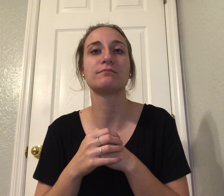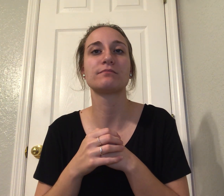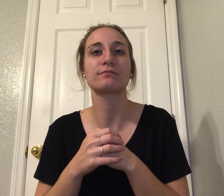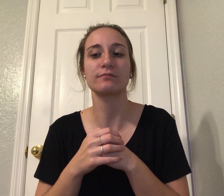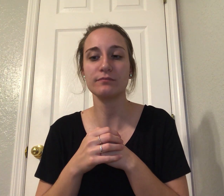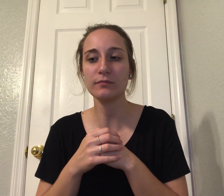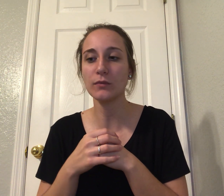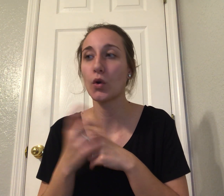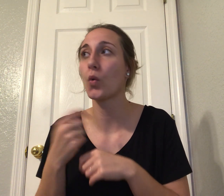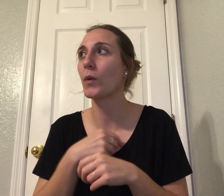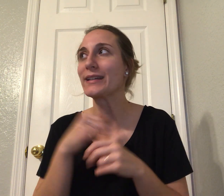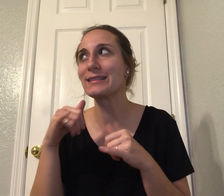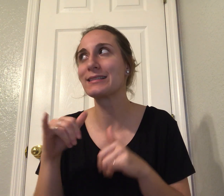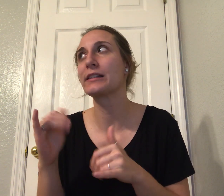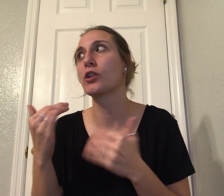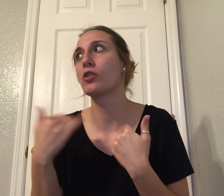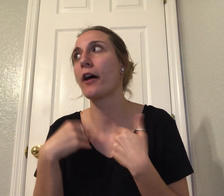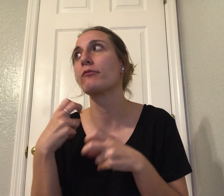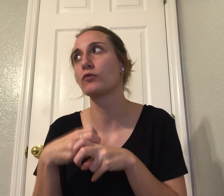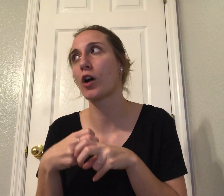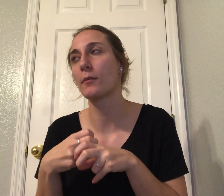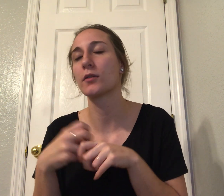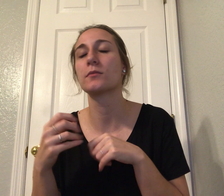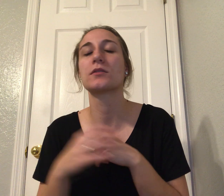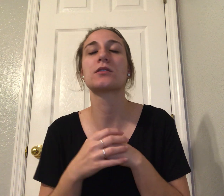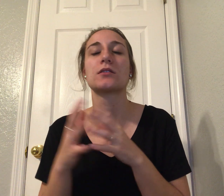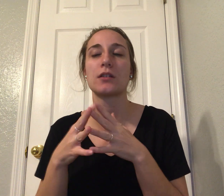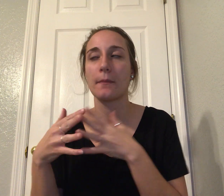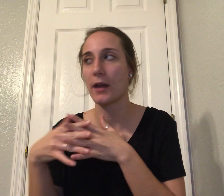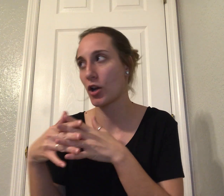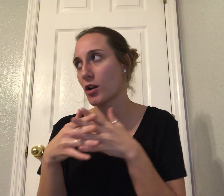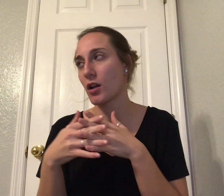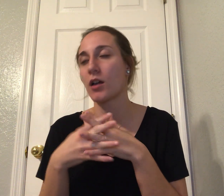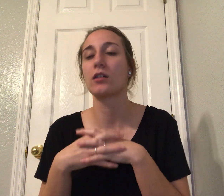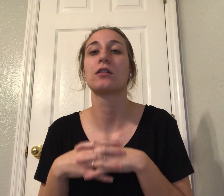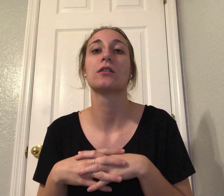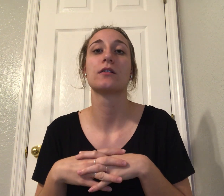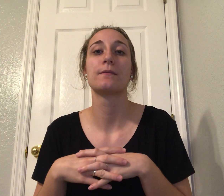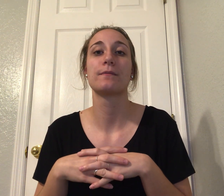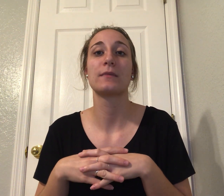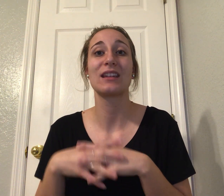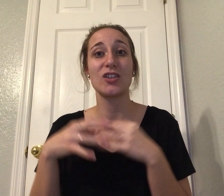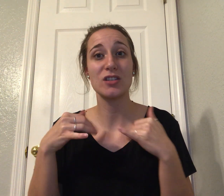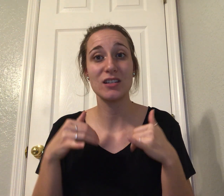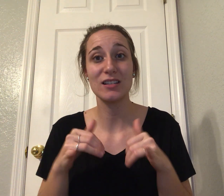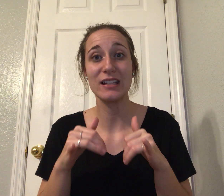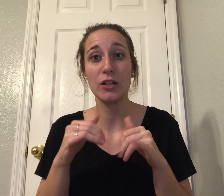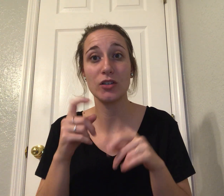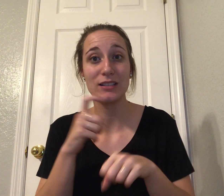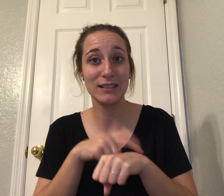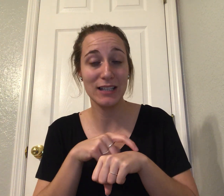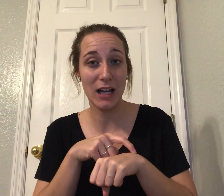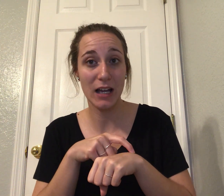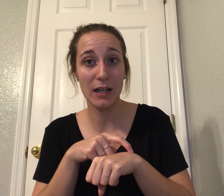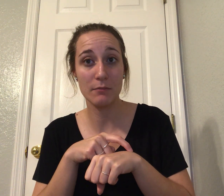time to de-escalate tensions before all hell breaks loose. But that would require our elected leaders to denounce violence